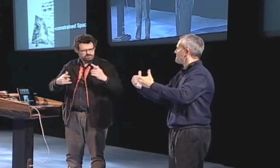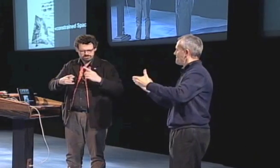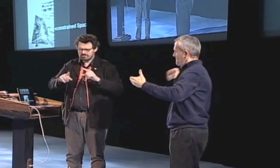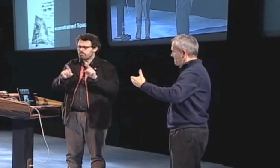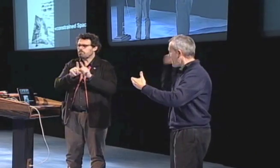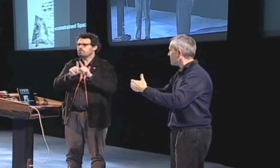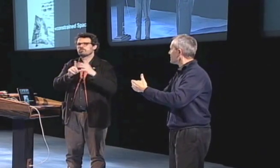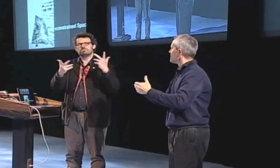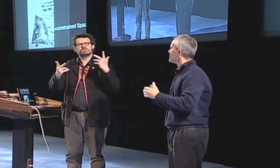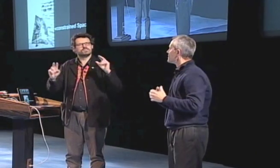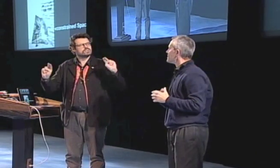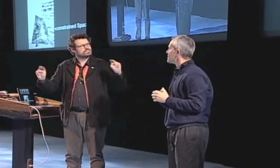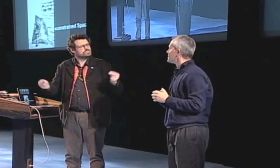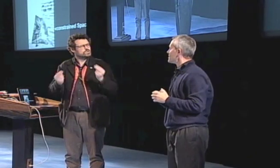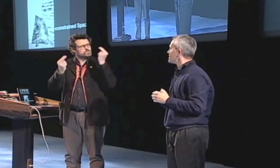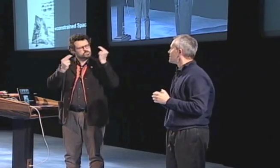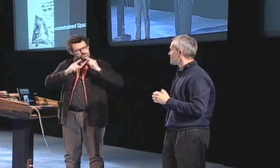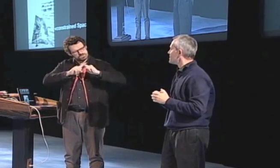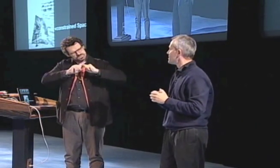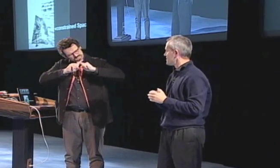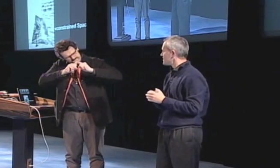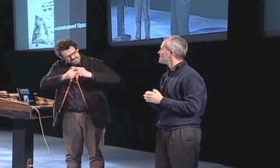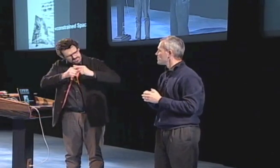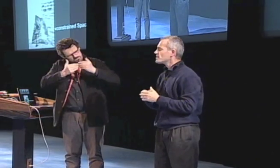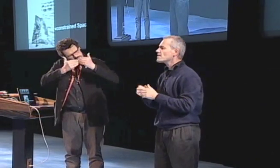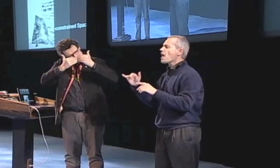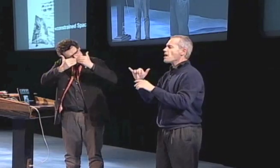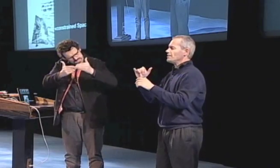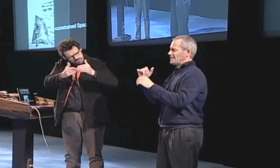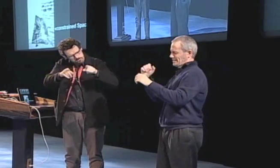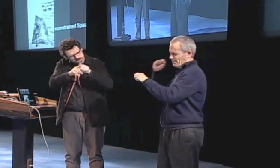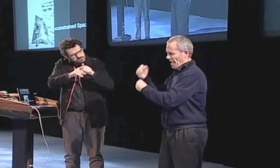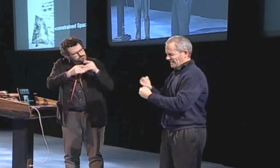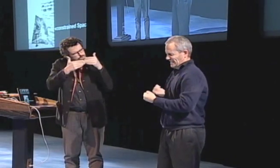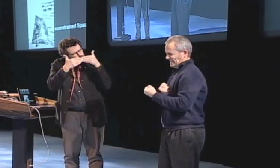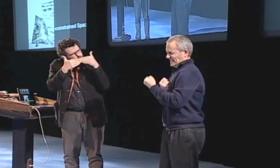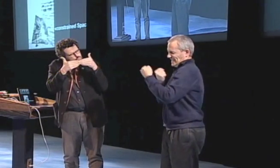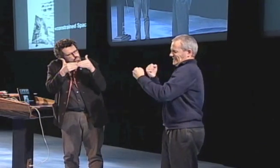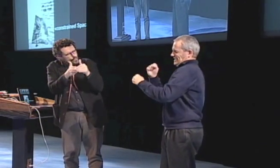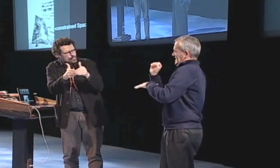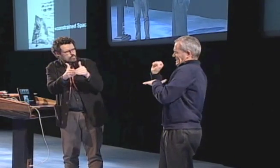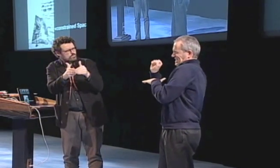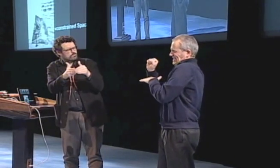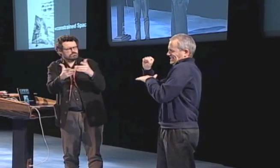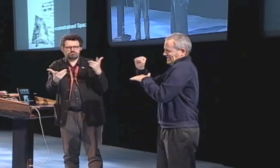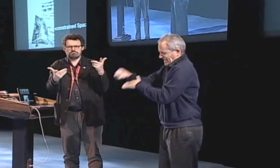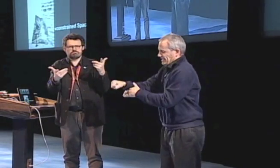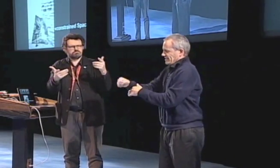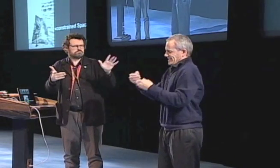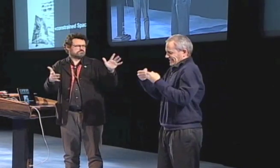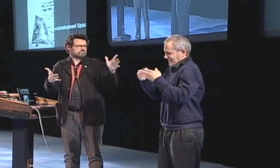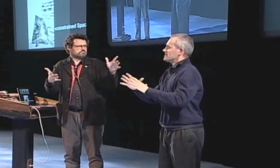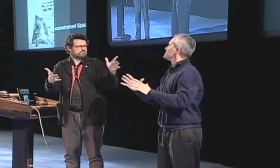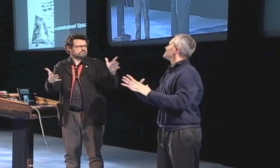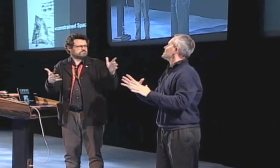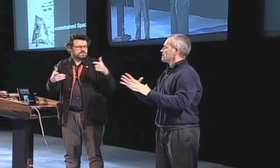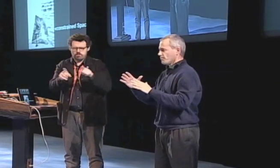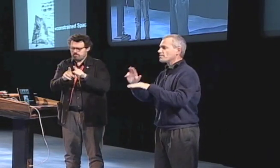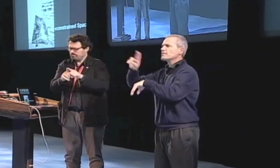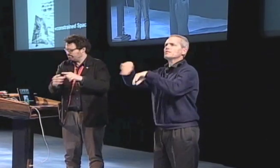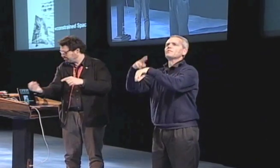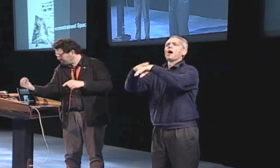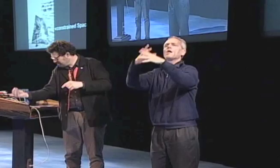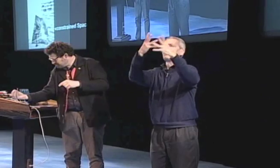clean look to the shape of the lines. So I then took a sledgehammer and physically pounded the